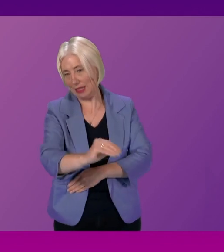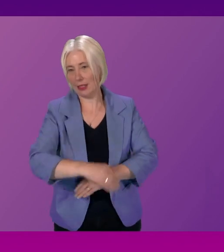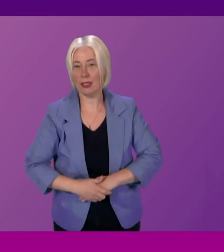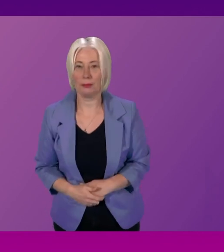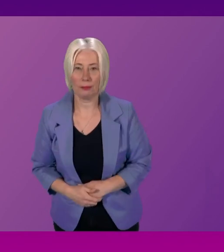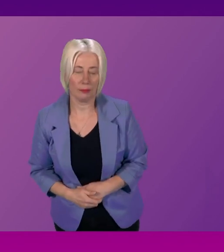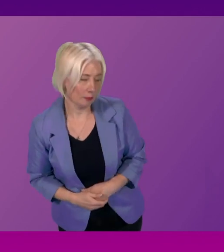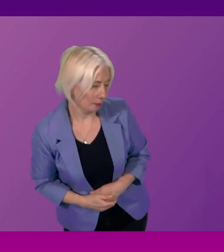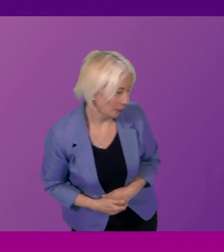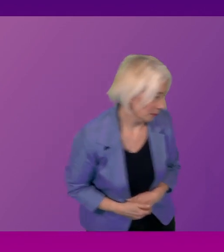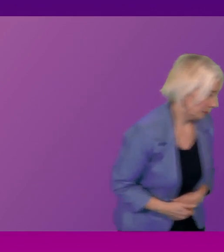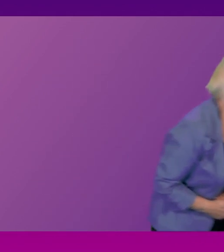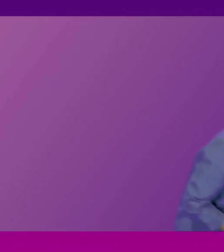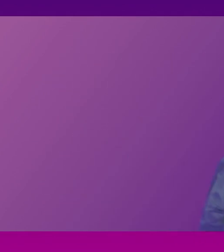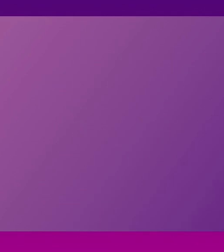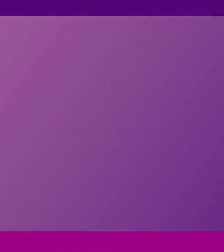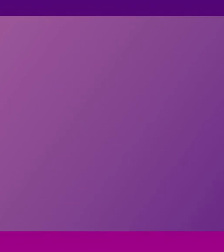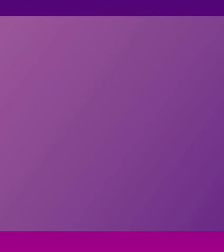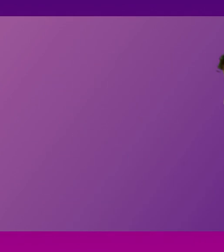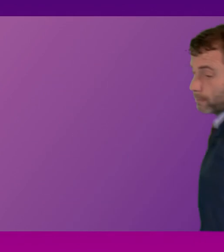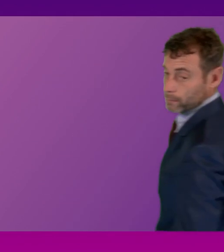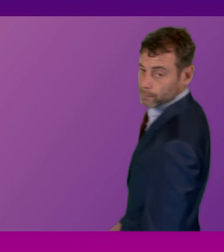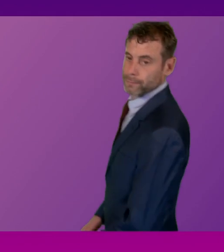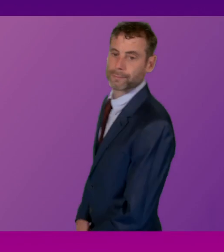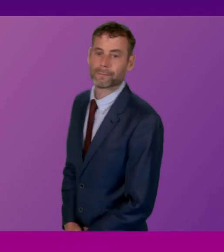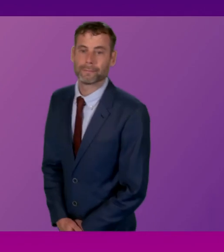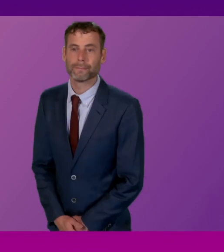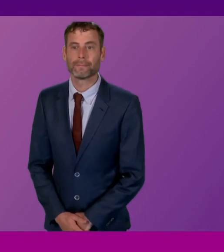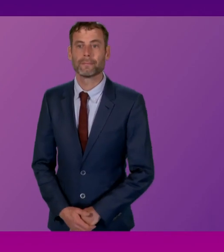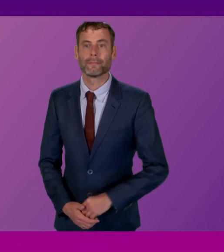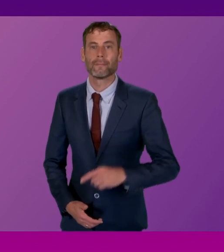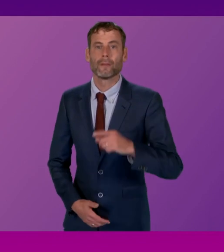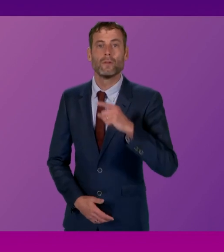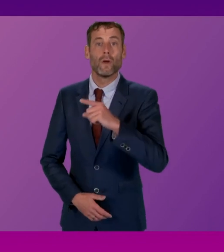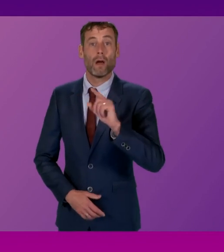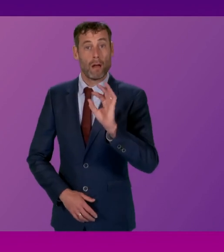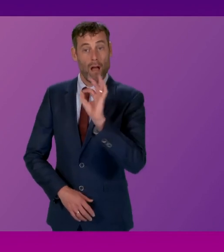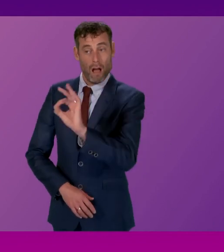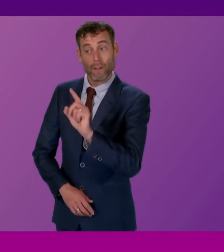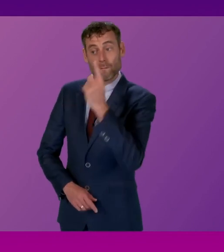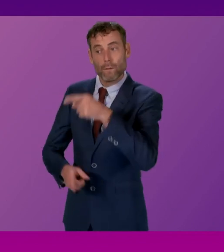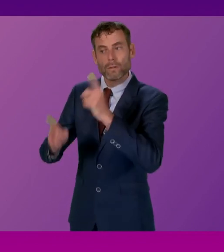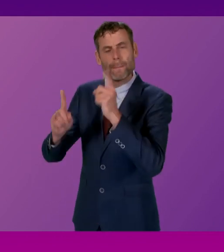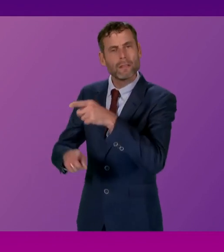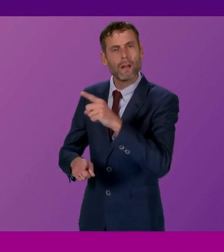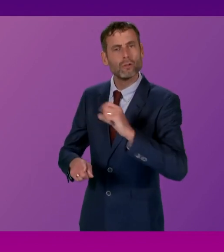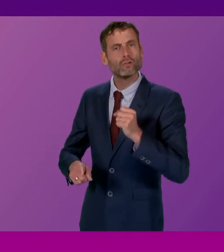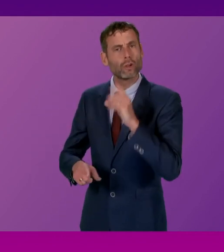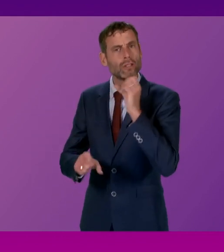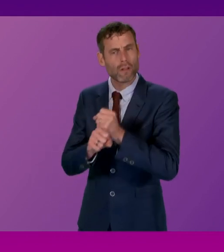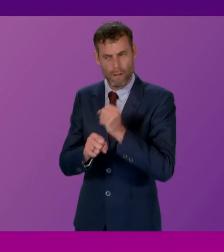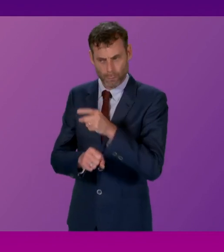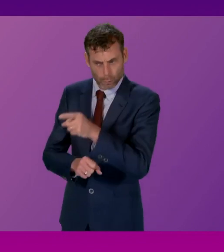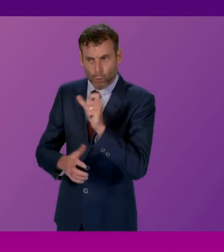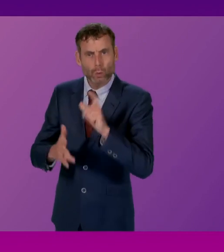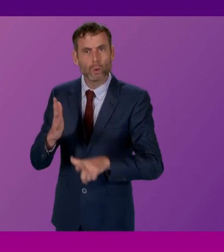Question number five, Megan Gallagher. Thank you, Presiding Officer. To ask the First Minister what the Scottish Government's response is to reported concerns